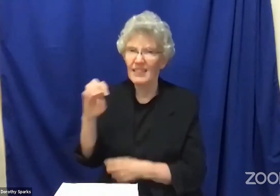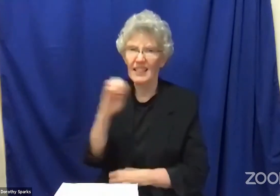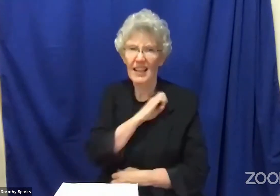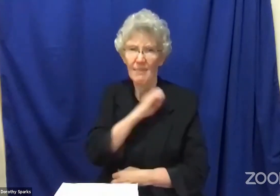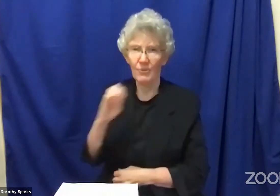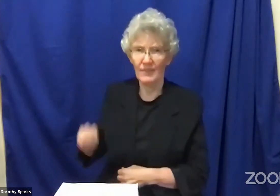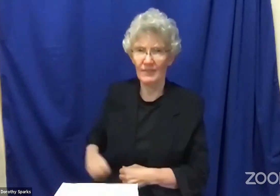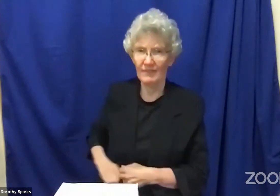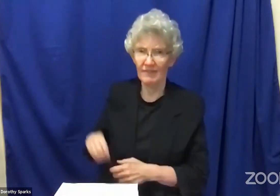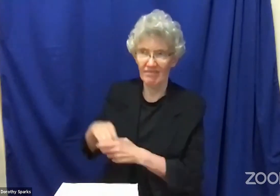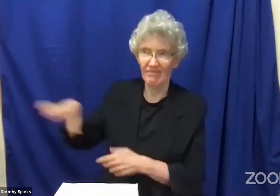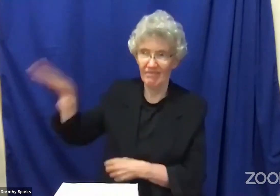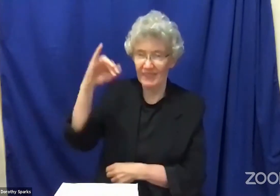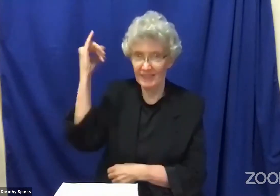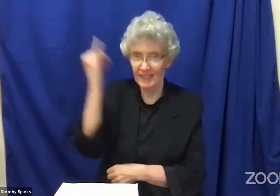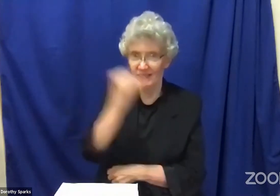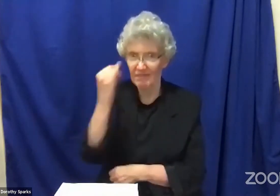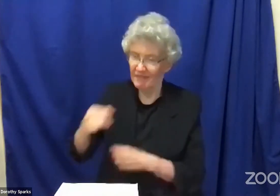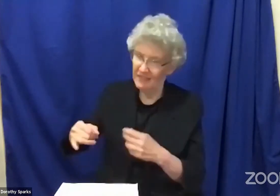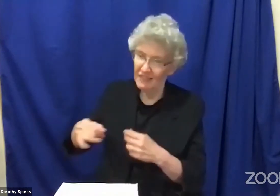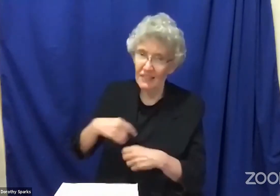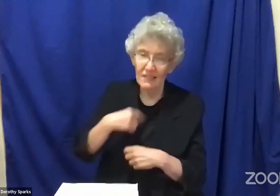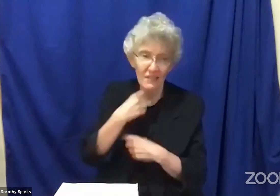had ordered the Jewish people to leave Rome.